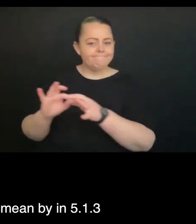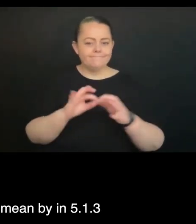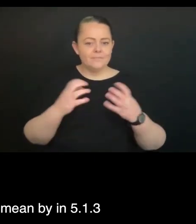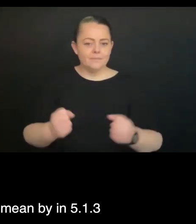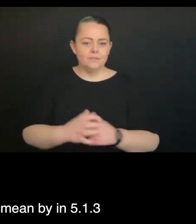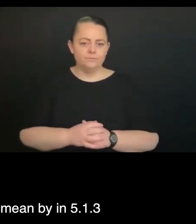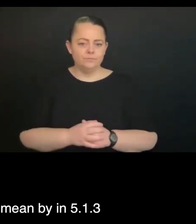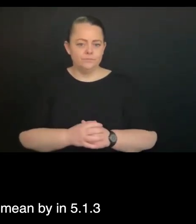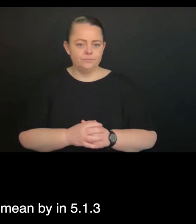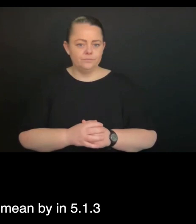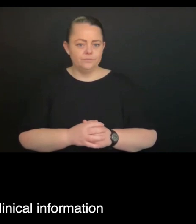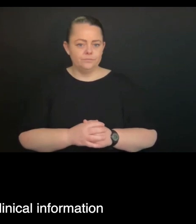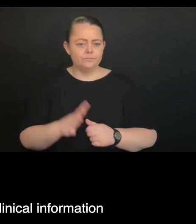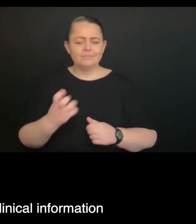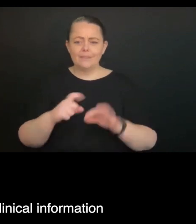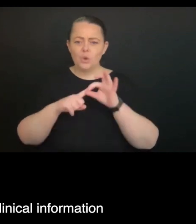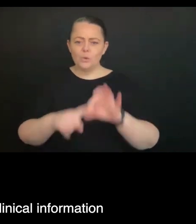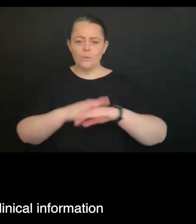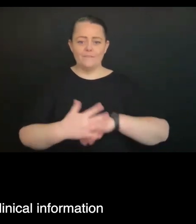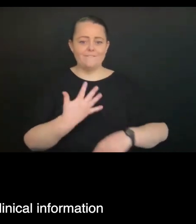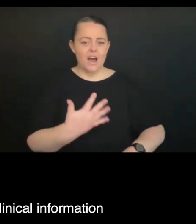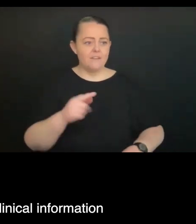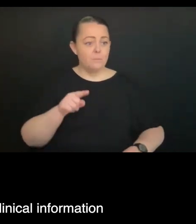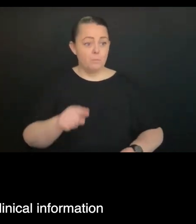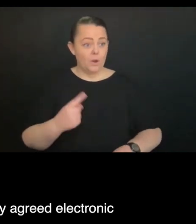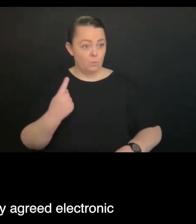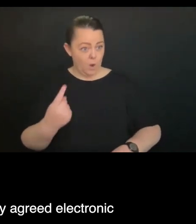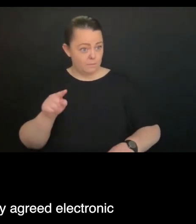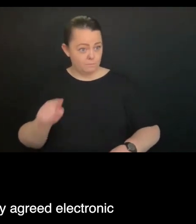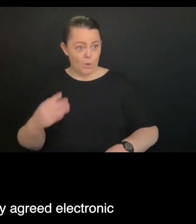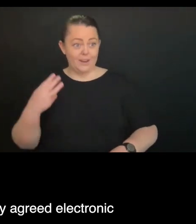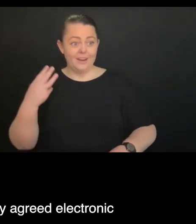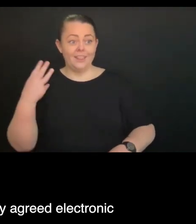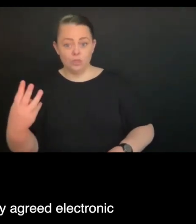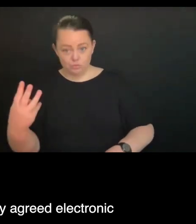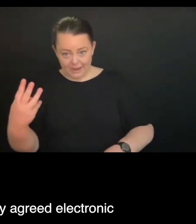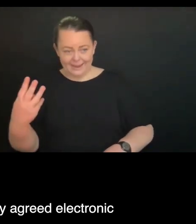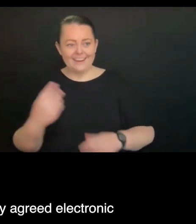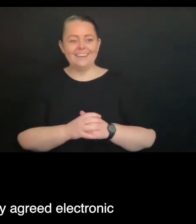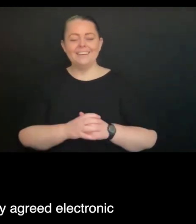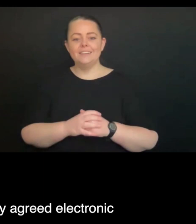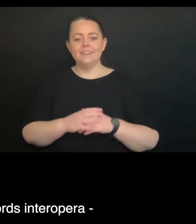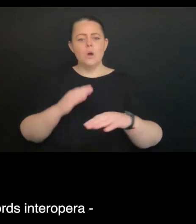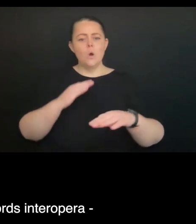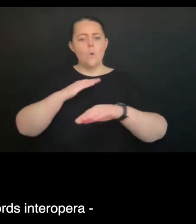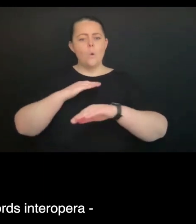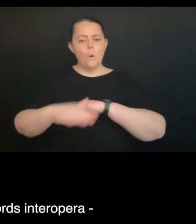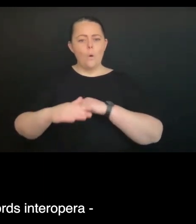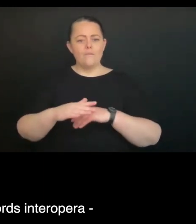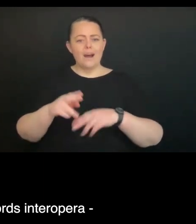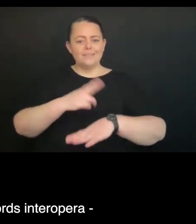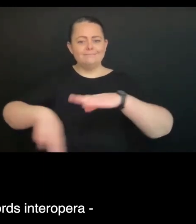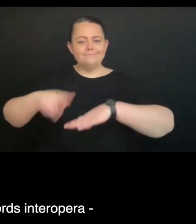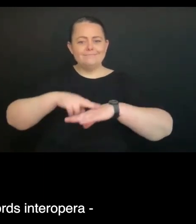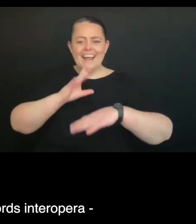in 5.1.3, working towards implementing a clinical information system that integrates with nationally agreed electronic health and aged care digital